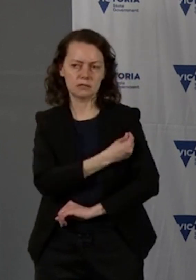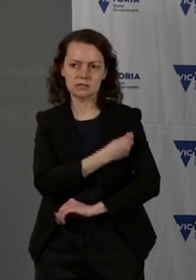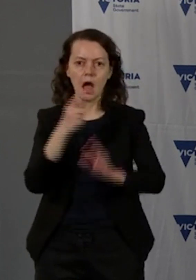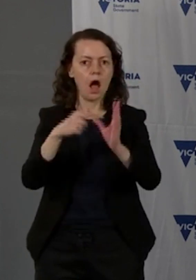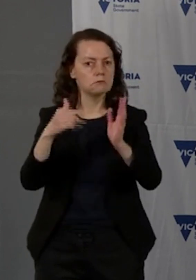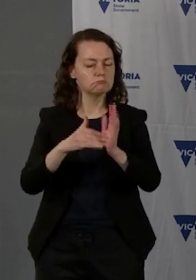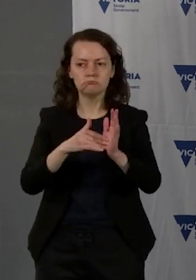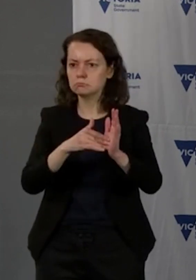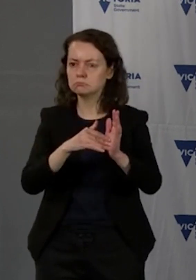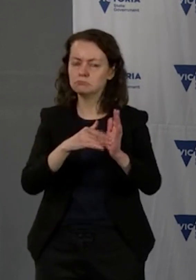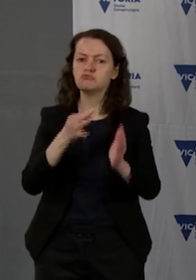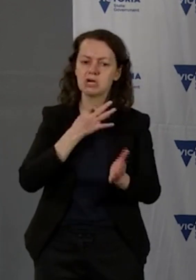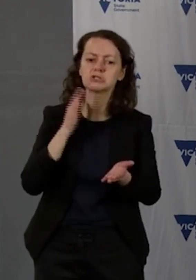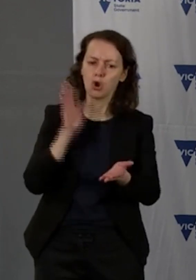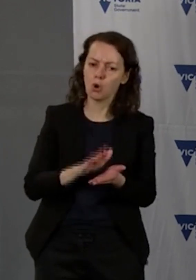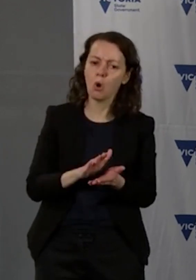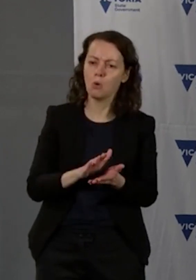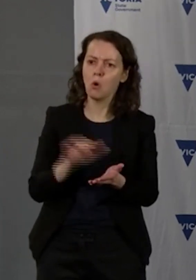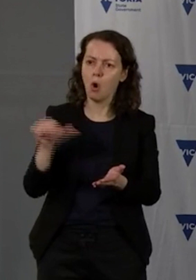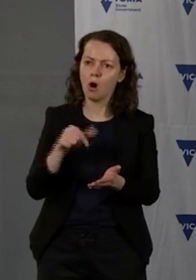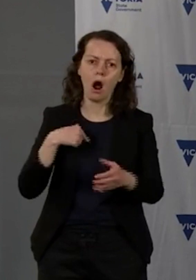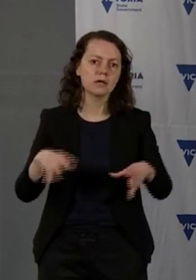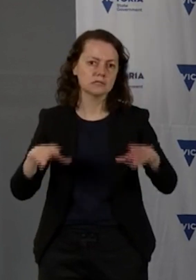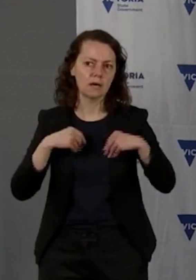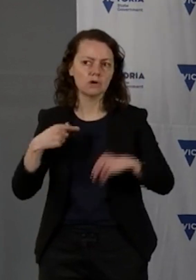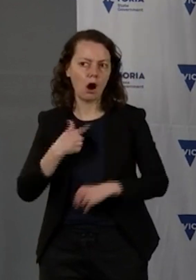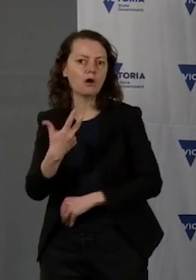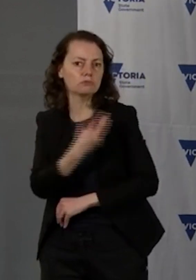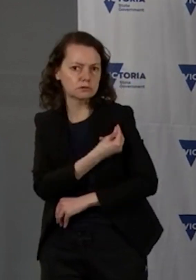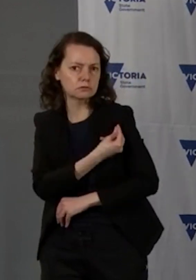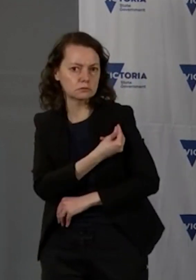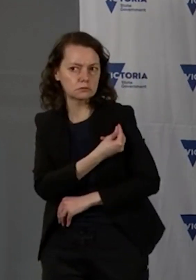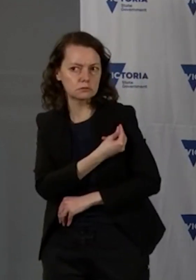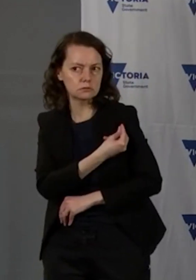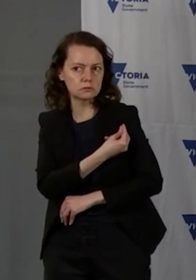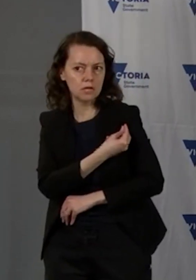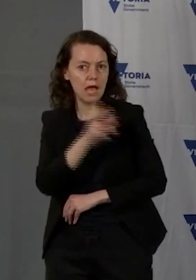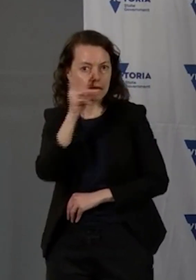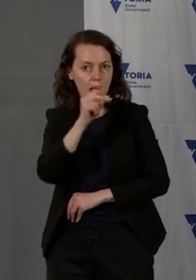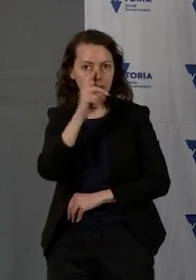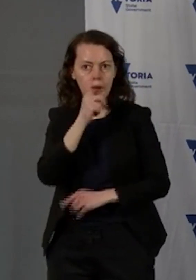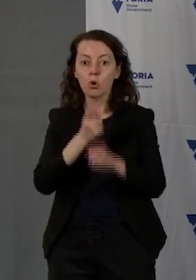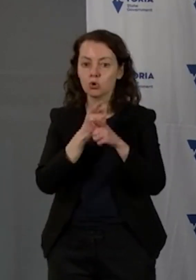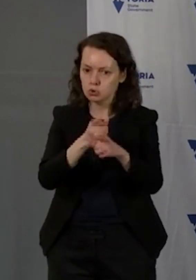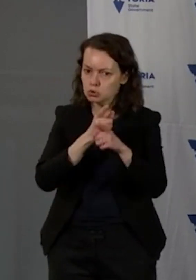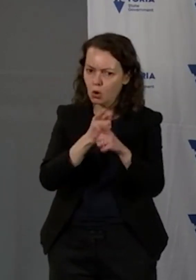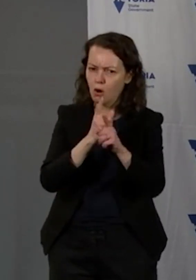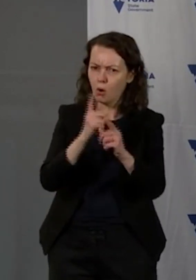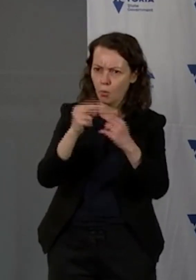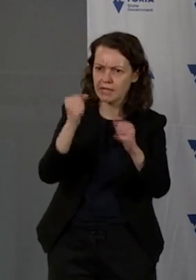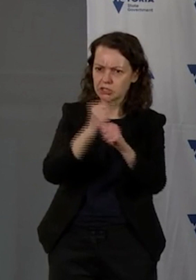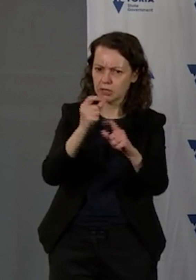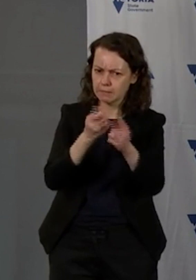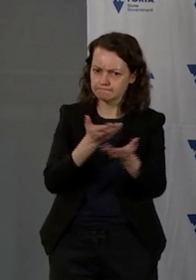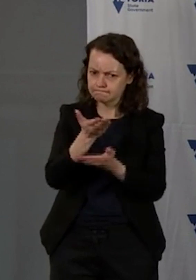Clearly young people have assessed their personal situation in a strong and informed manner and many are